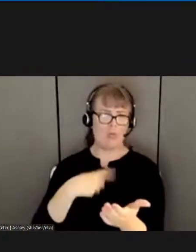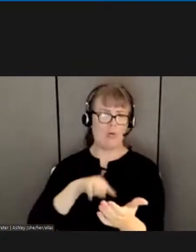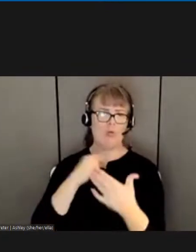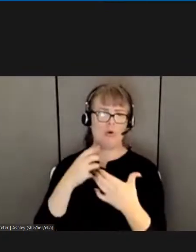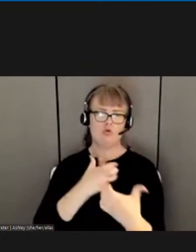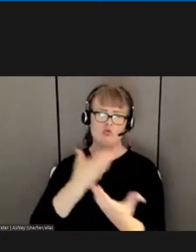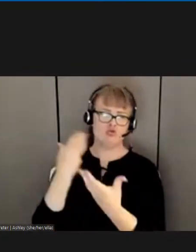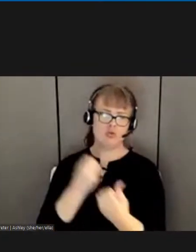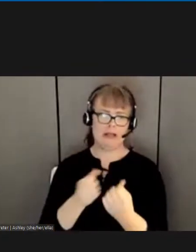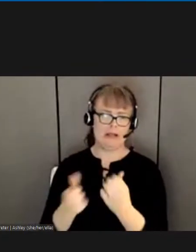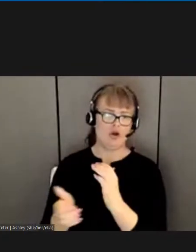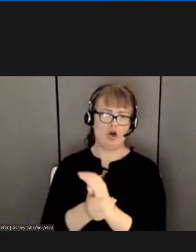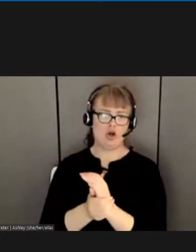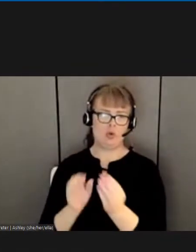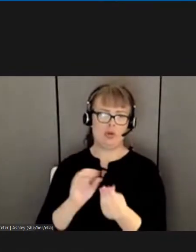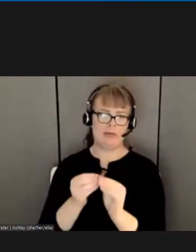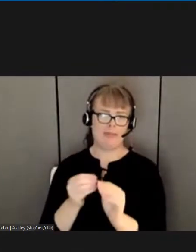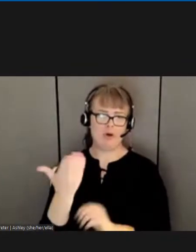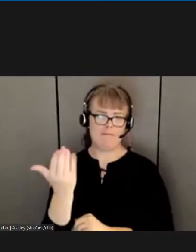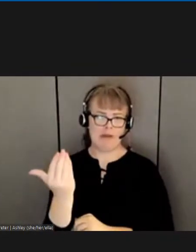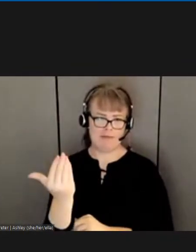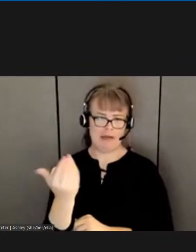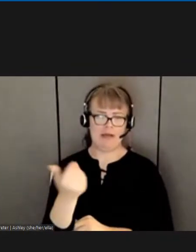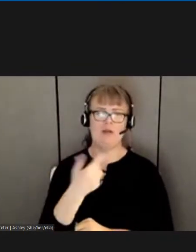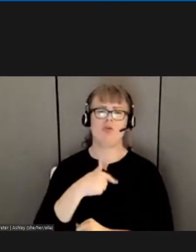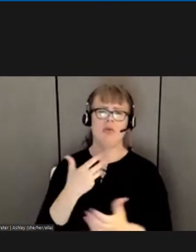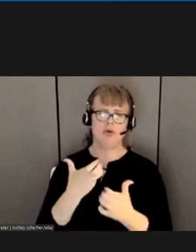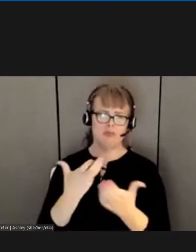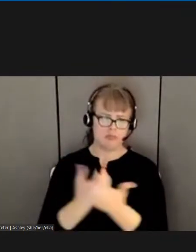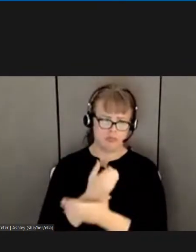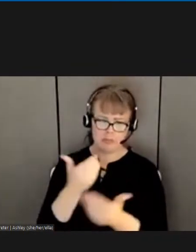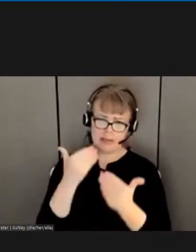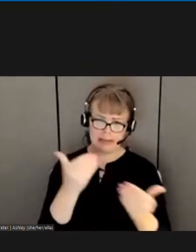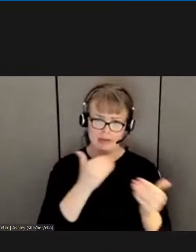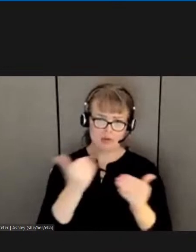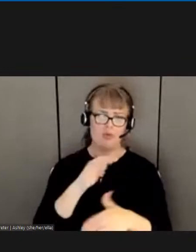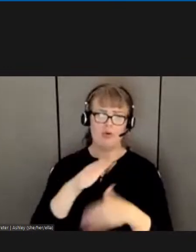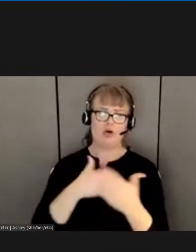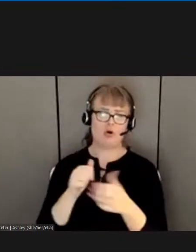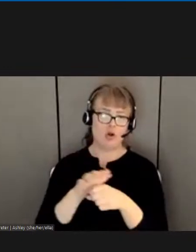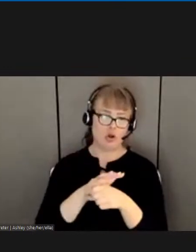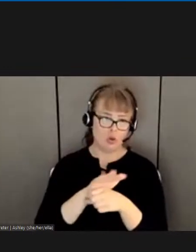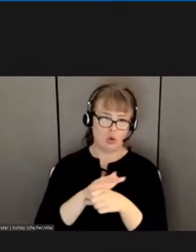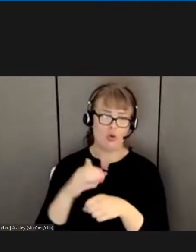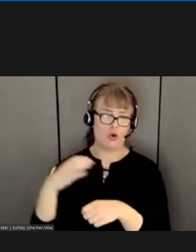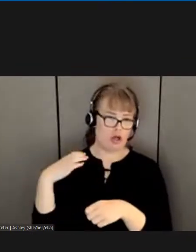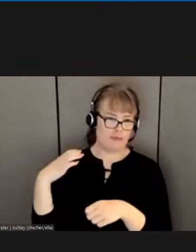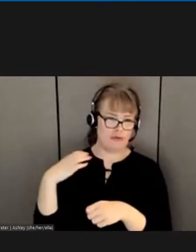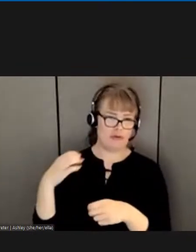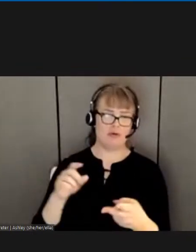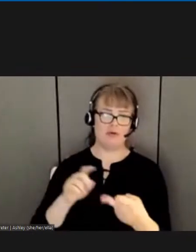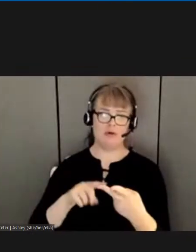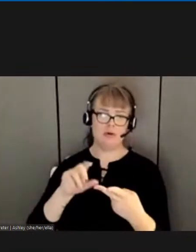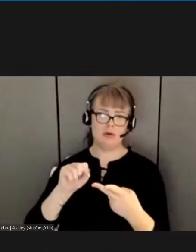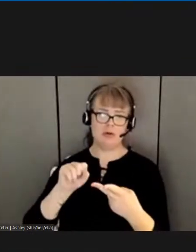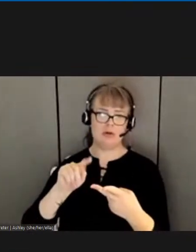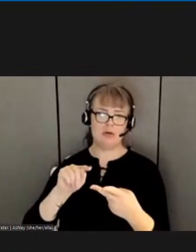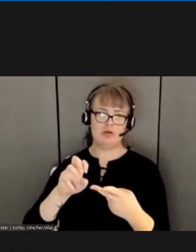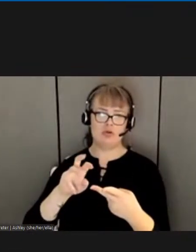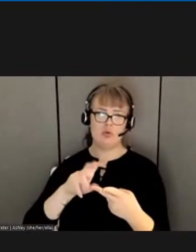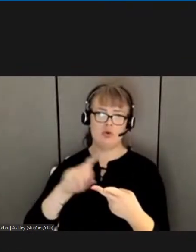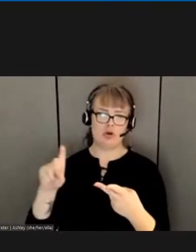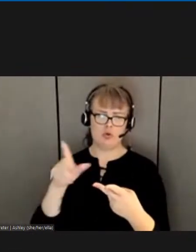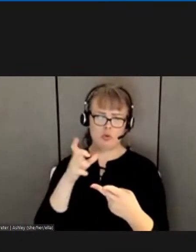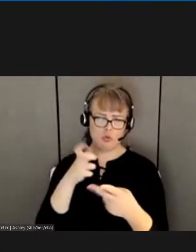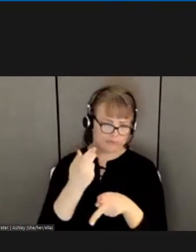and with that i just want to take a moment to thank every off local officer and every steward that that works hard to enforce our contracts